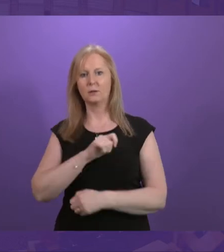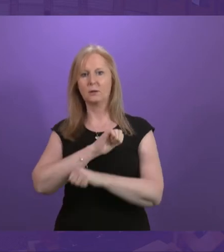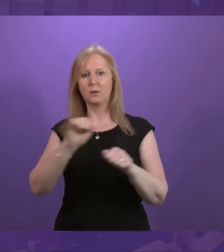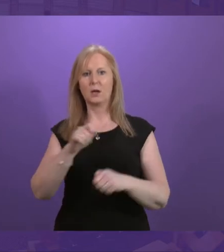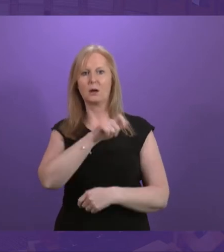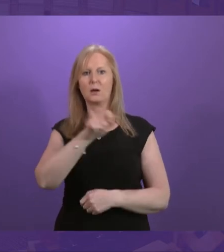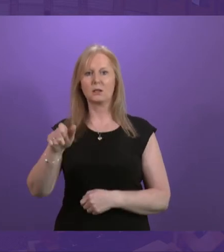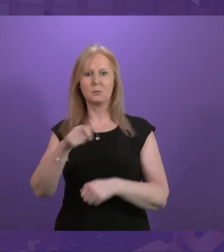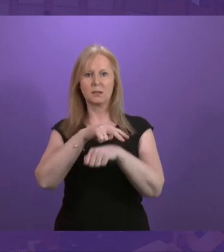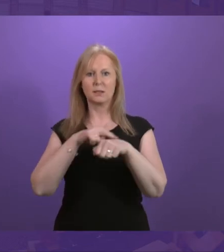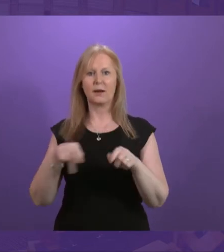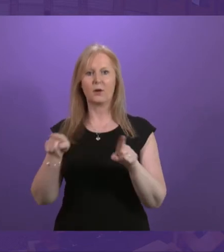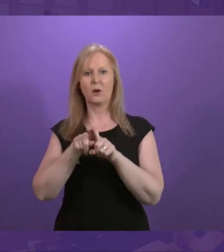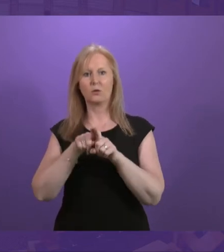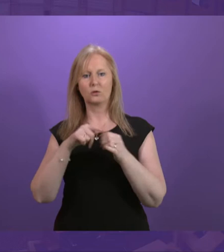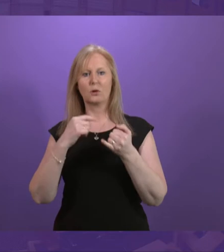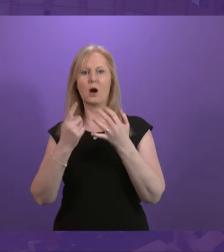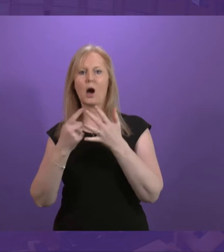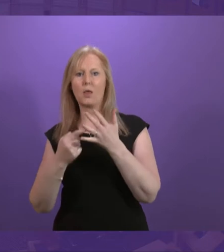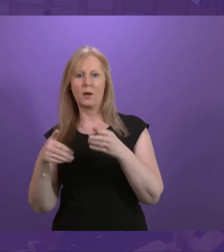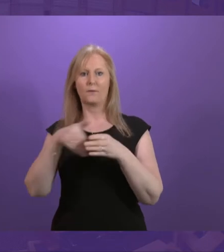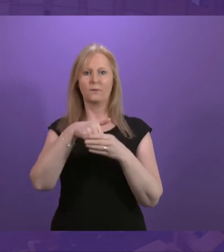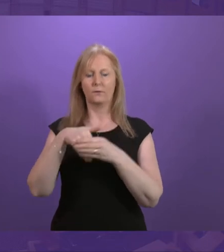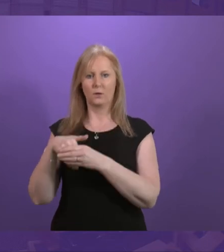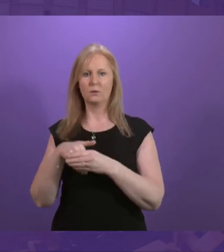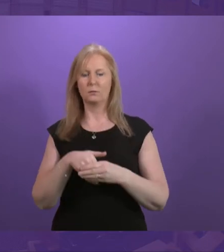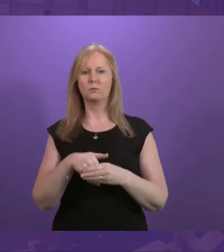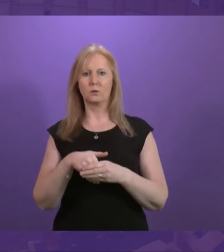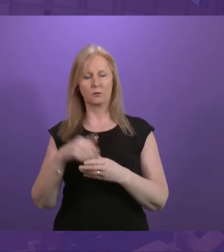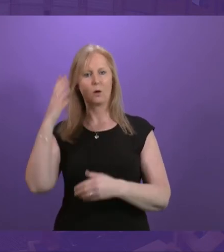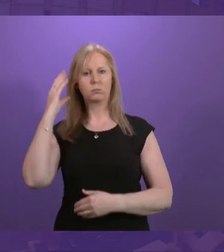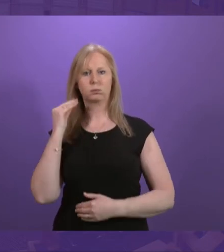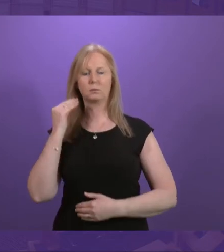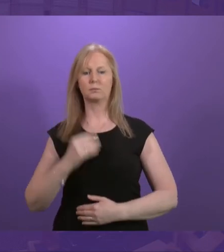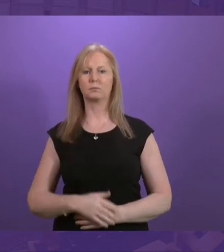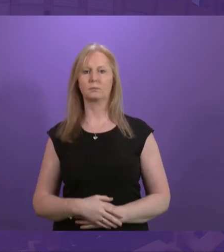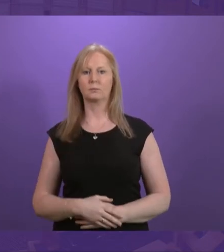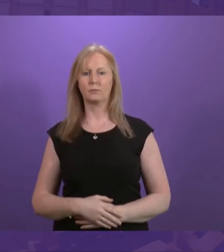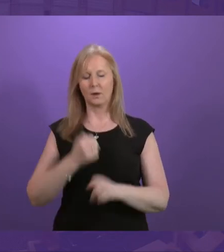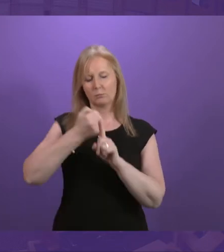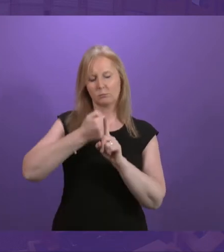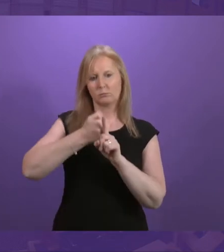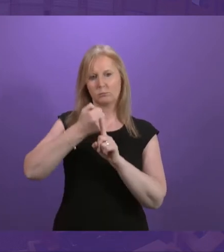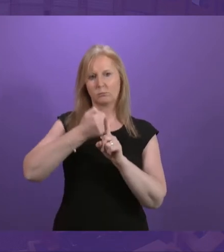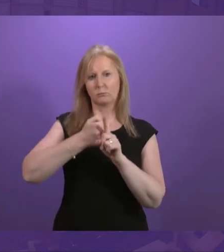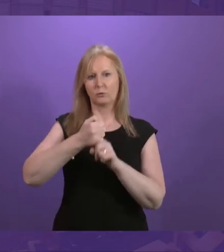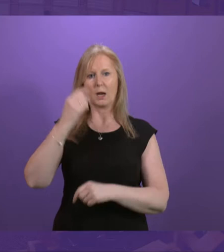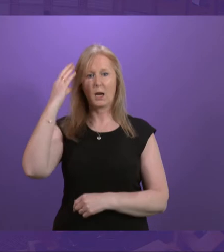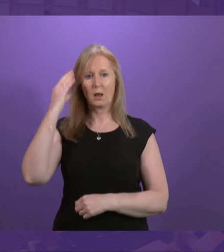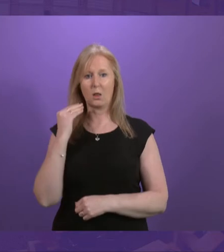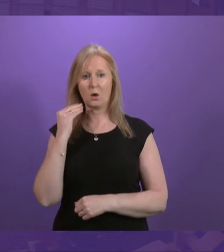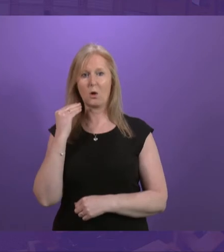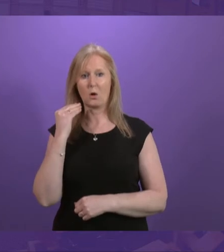staff and other stakeholders who are having hearing loss. They advocate for hearing loss which is about the